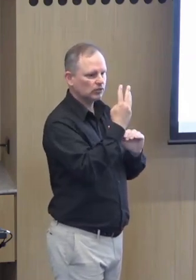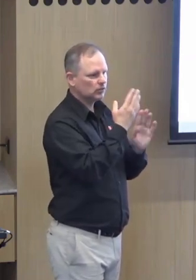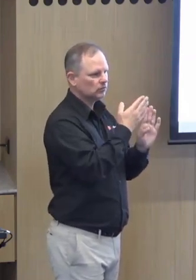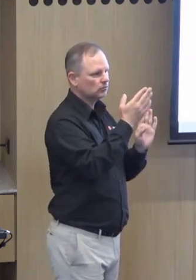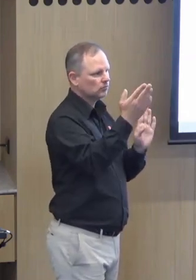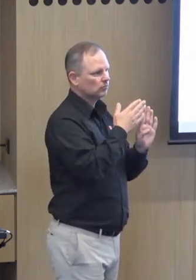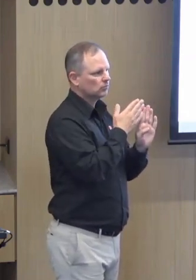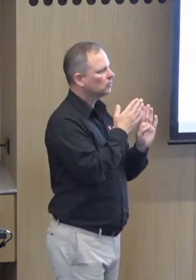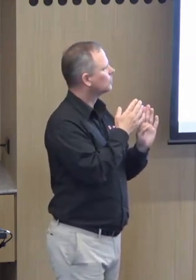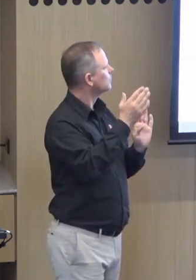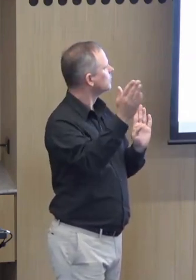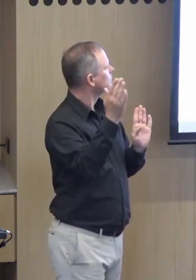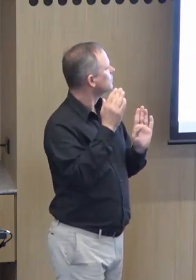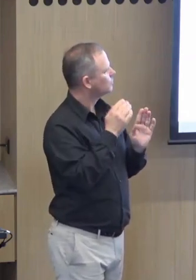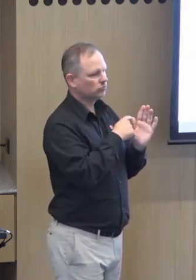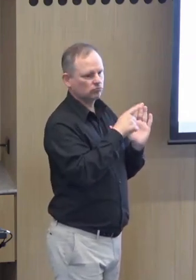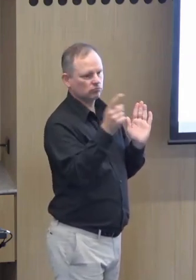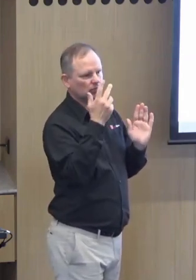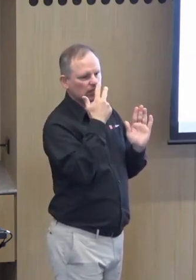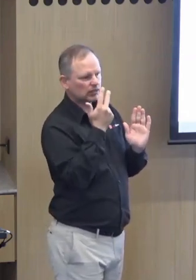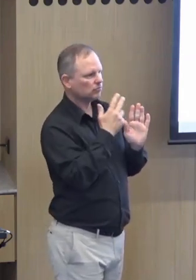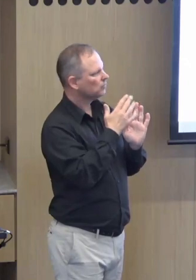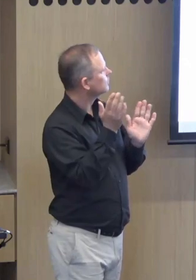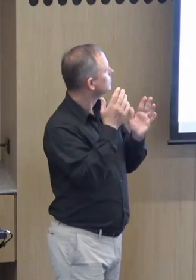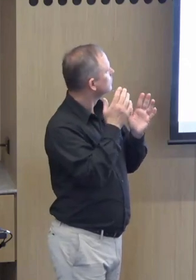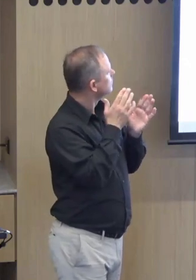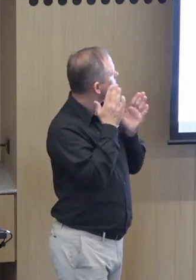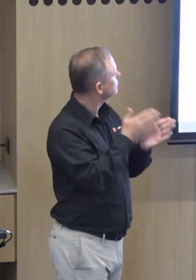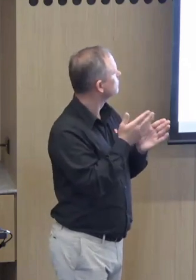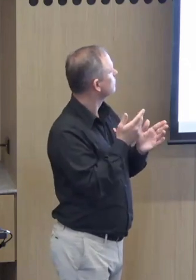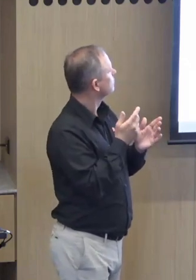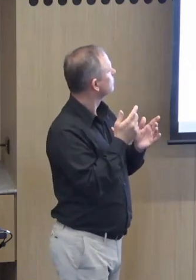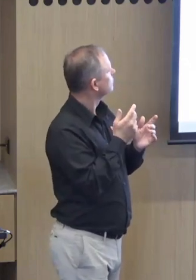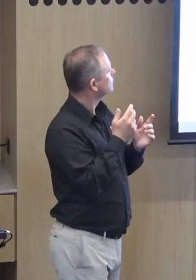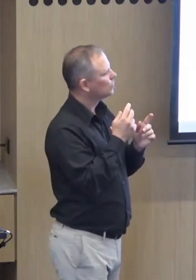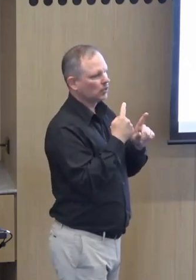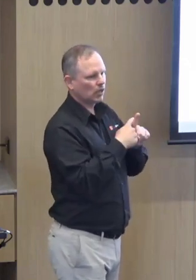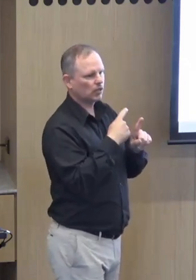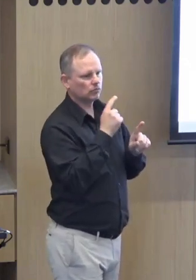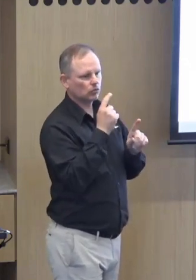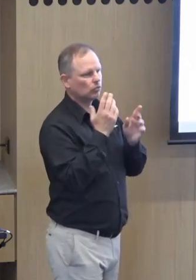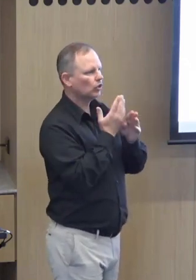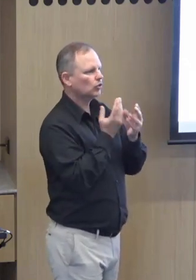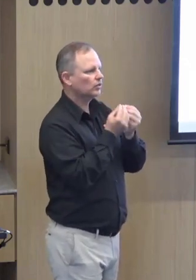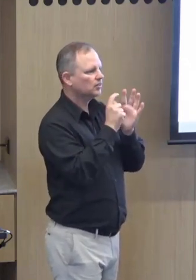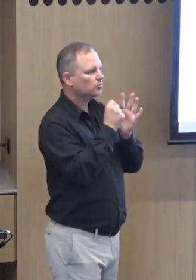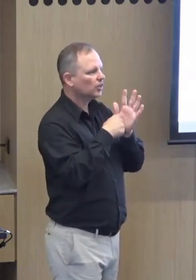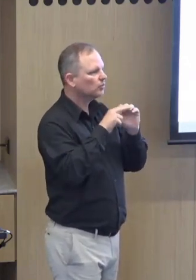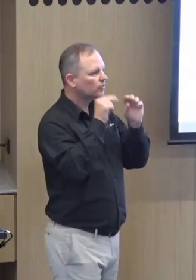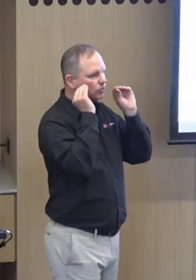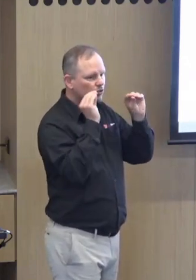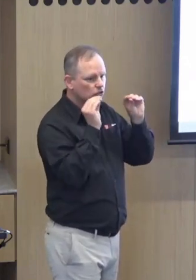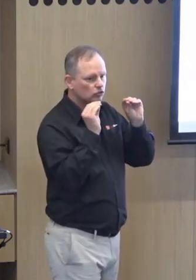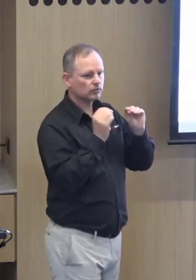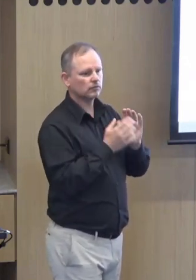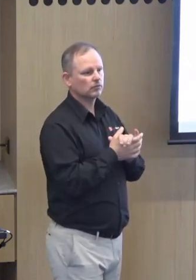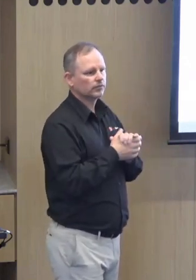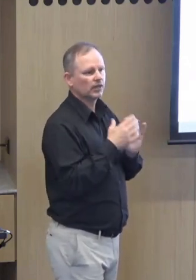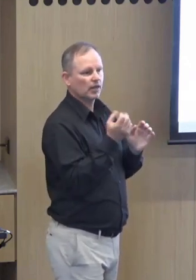So we're talking sort of three years and onwards up until around 18. There'll be a focus for that age group. The Department of Education